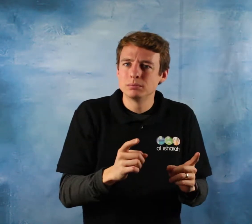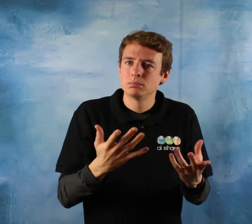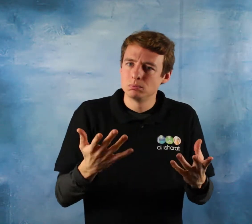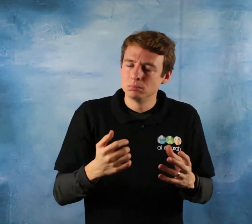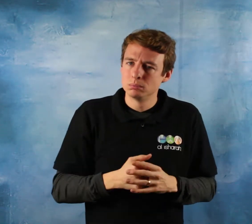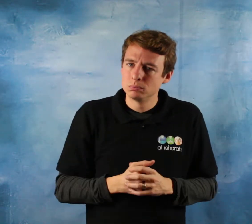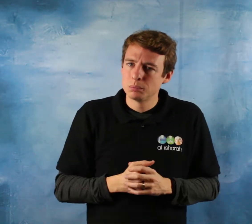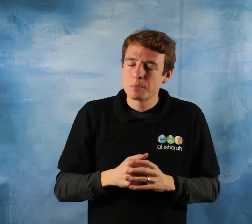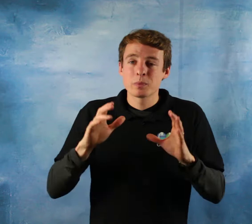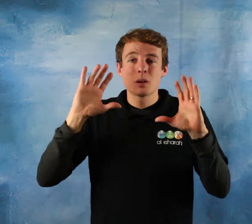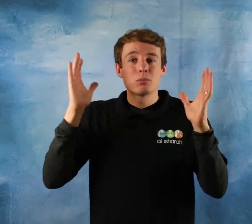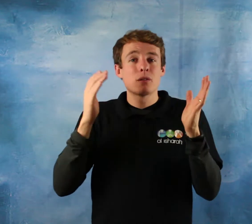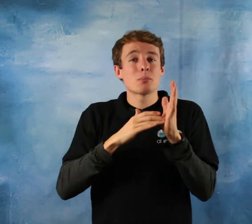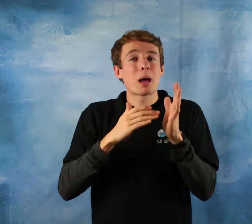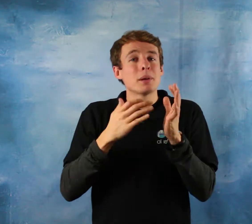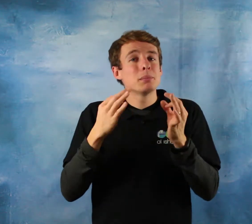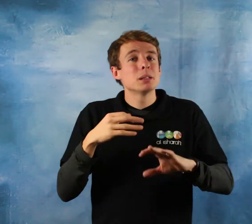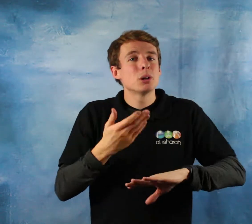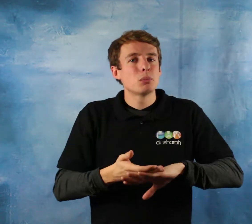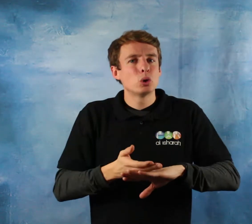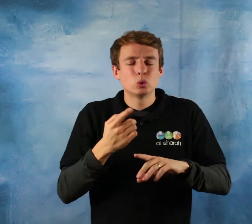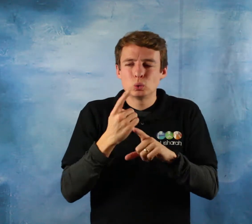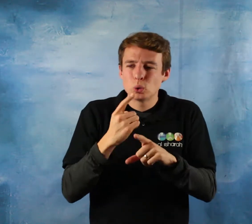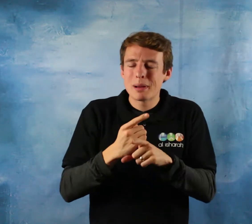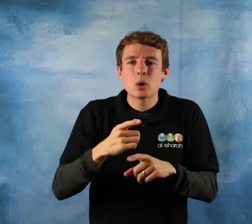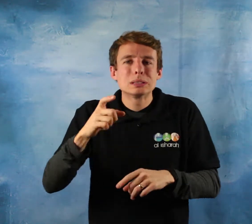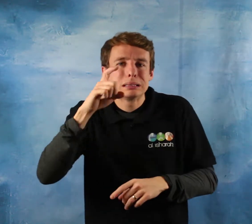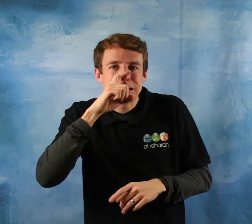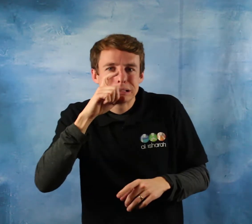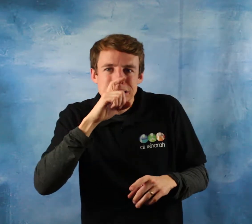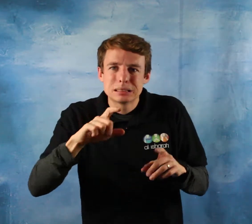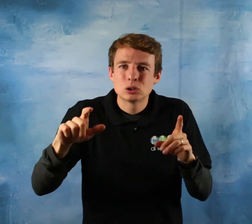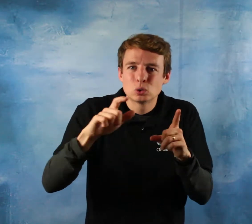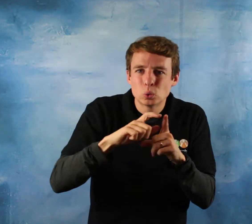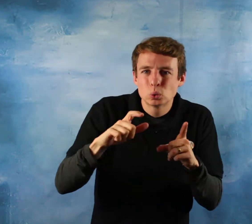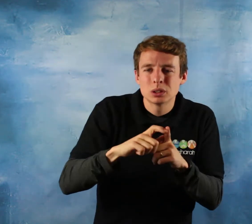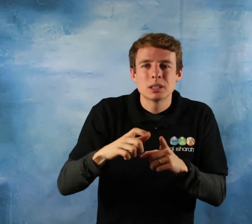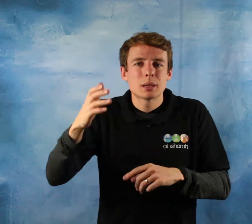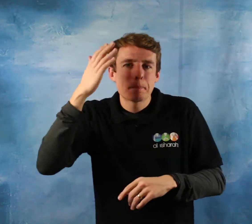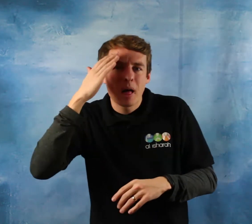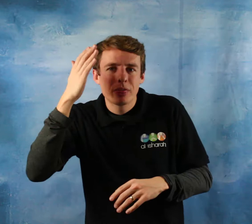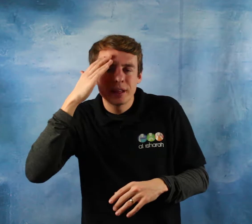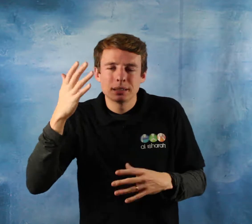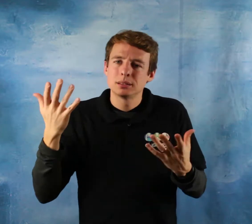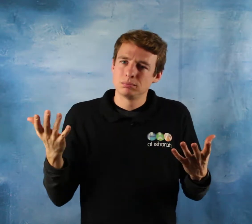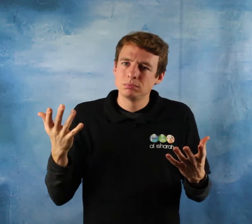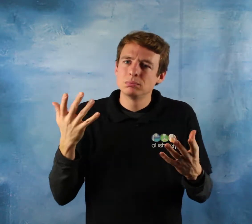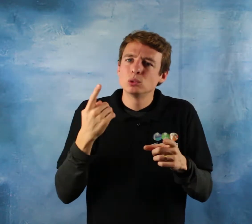qawamah is maintenance and not superiority. And Allah subhanahu wa ta'ala clarified the fact that women